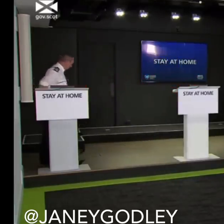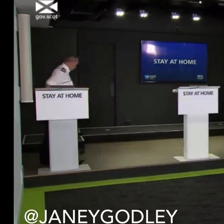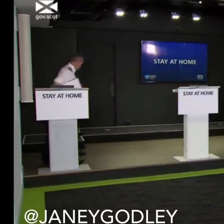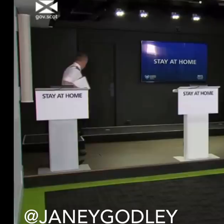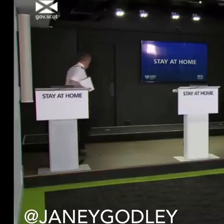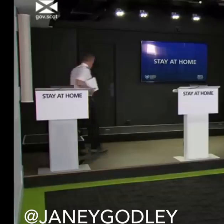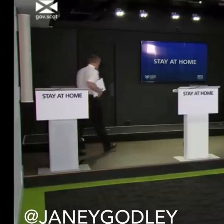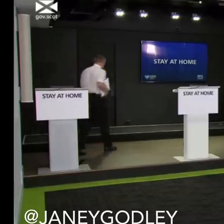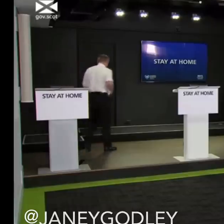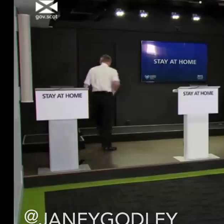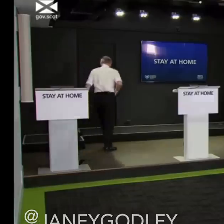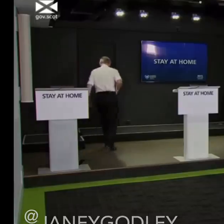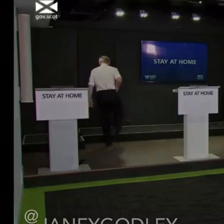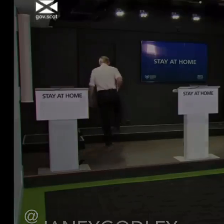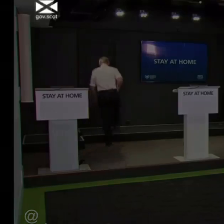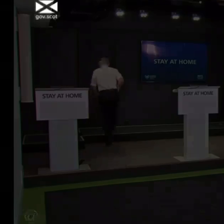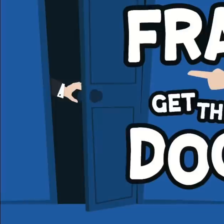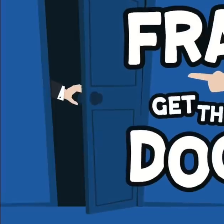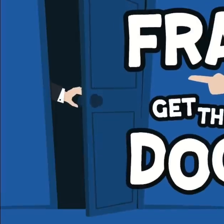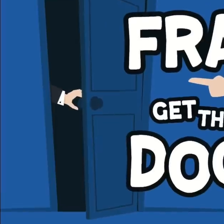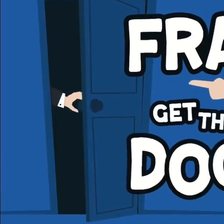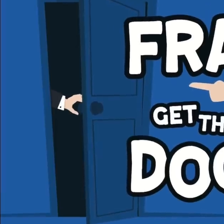door. I want a sausage supper again. again.